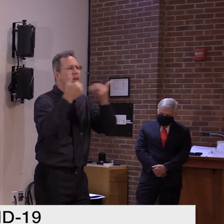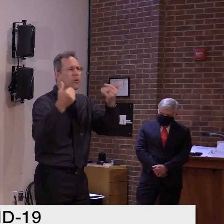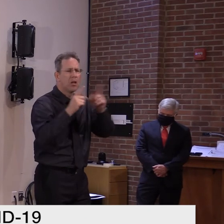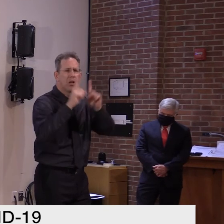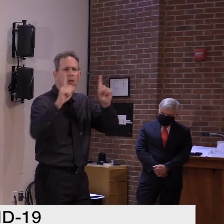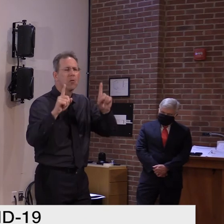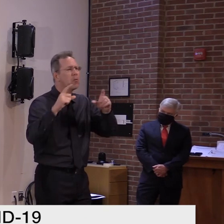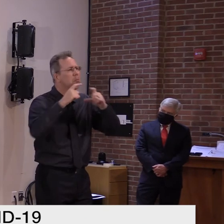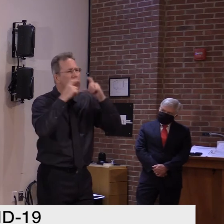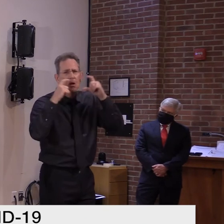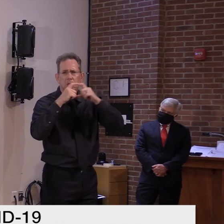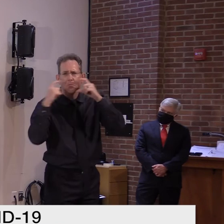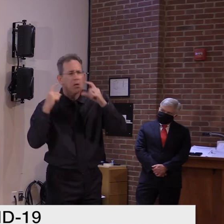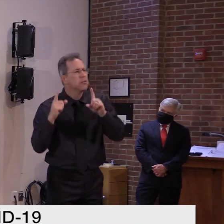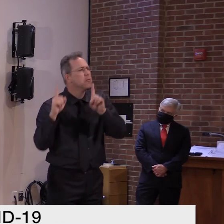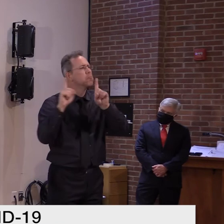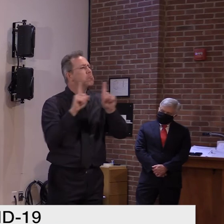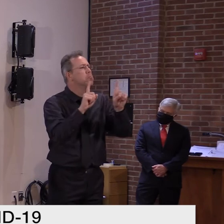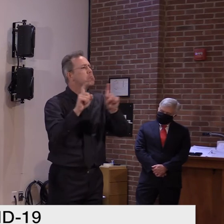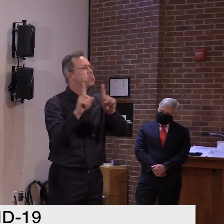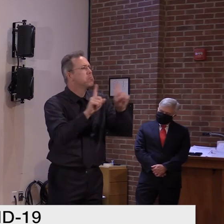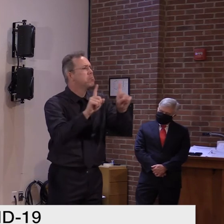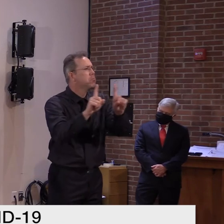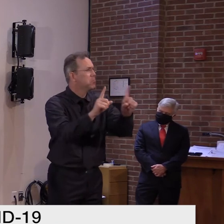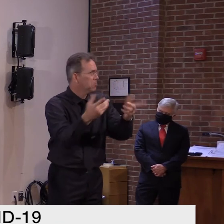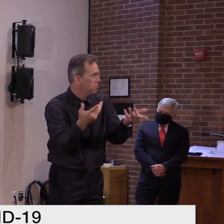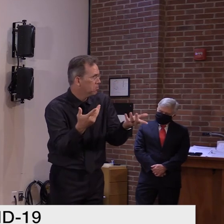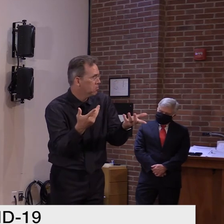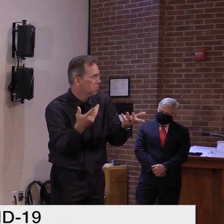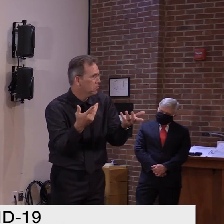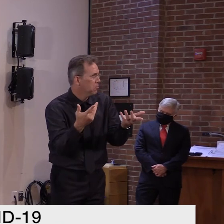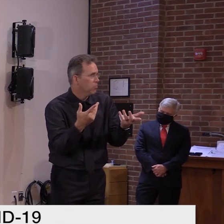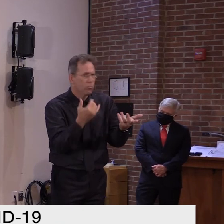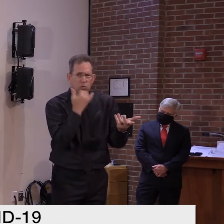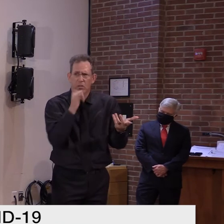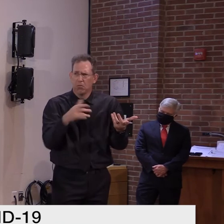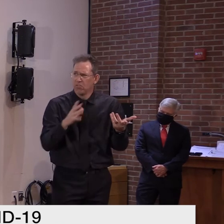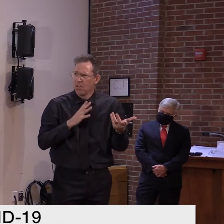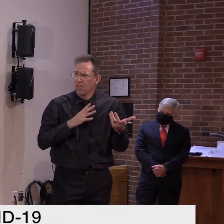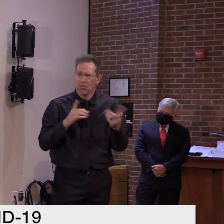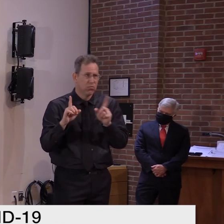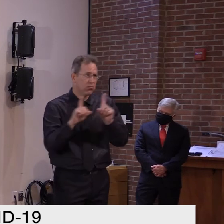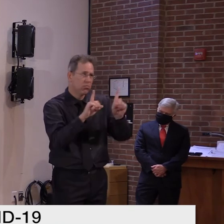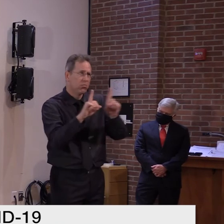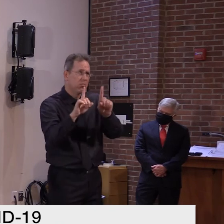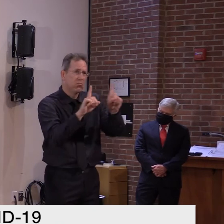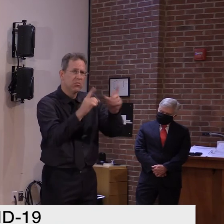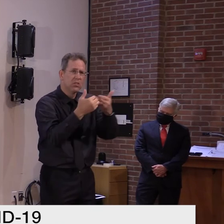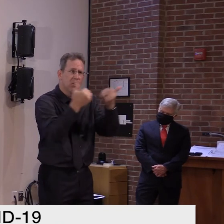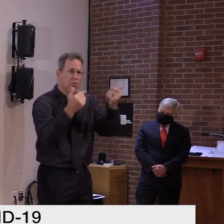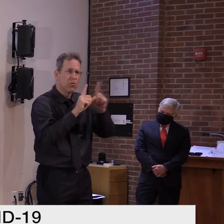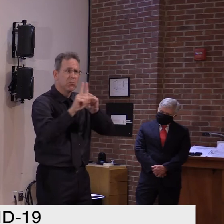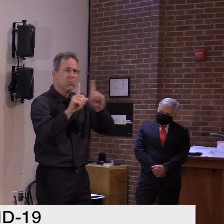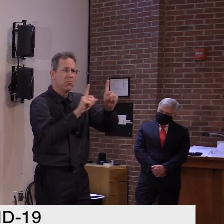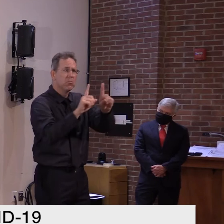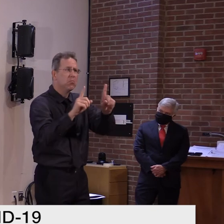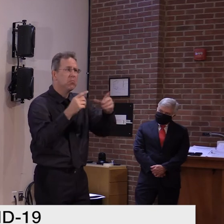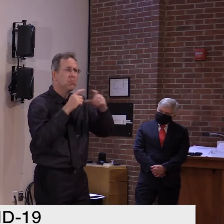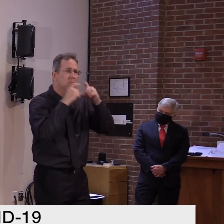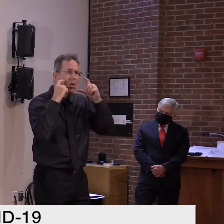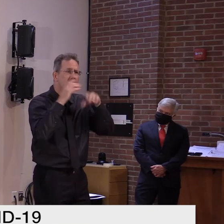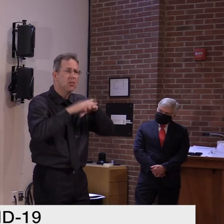you know, a nice small walk, how is that suddenly less, you know, effective at avoiding transmission?